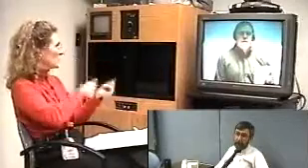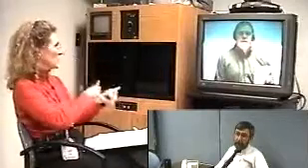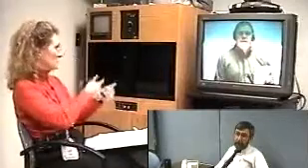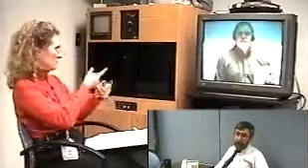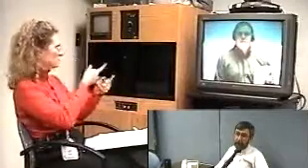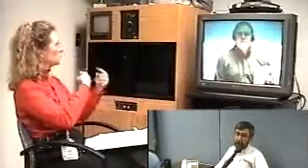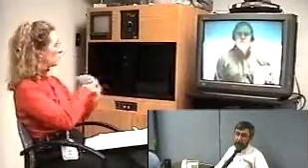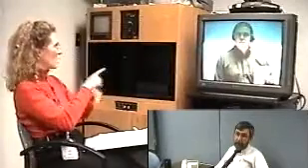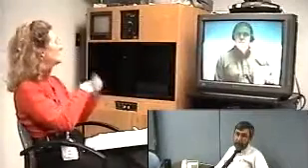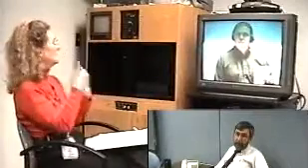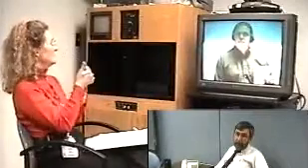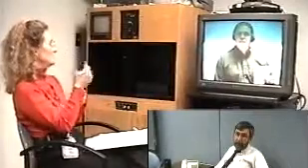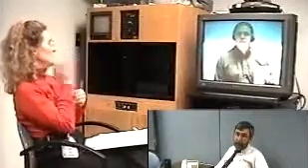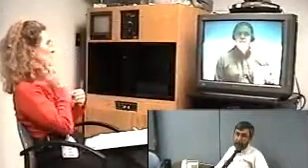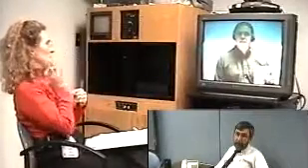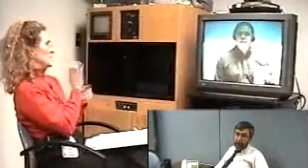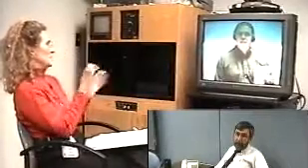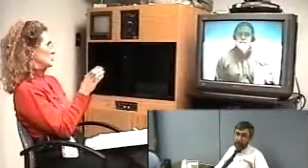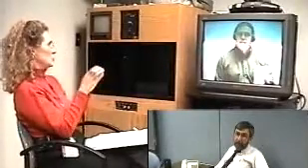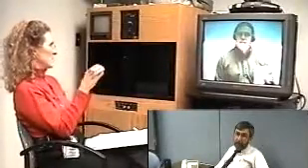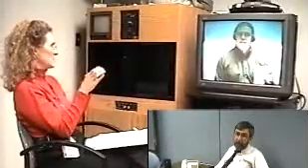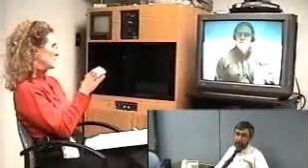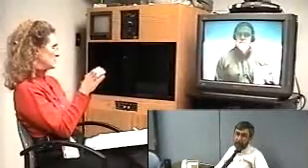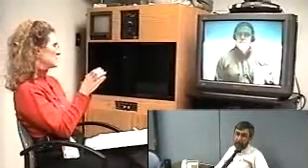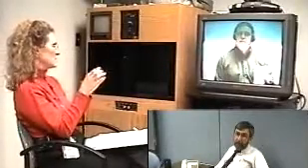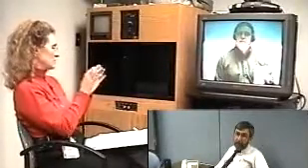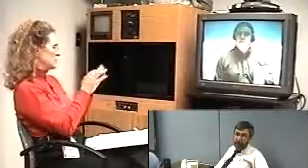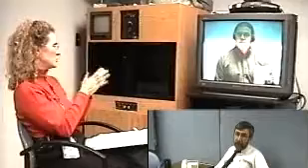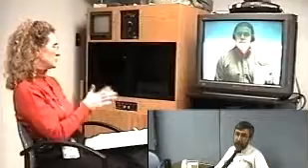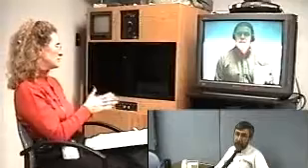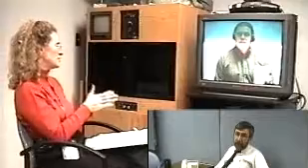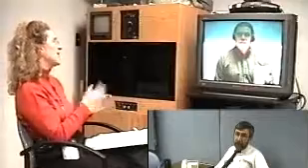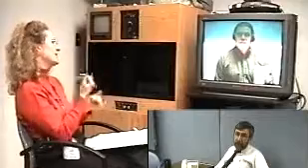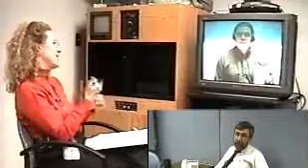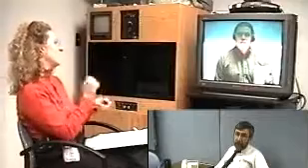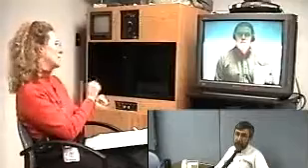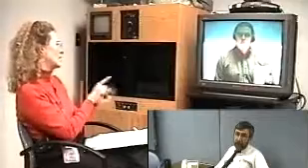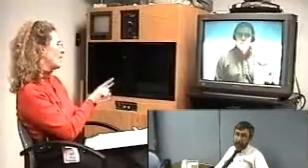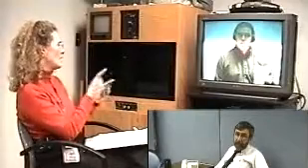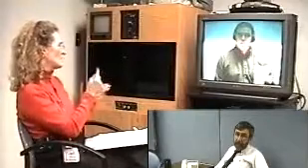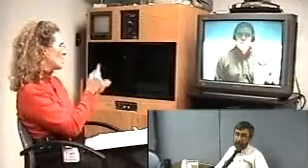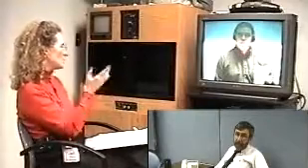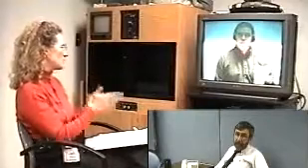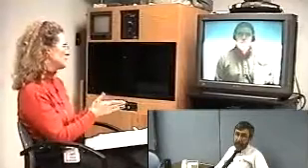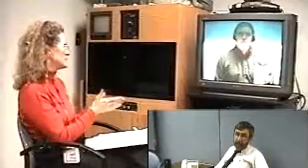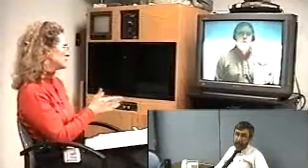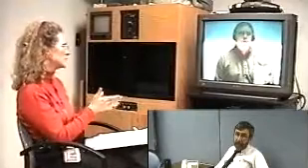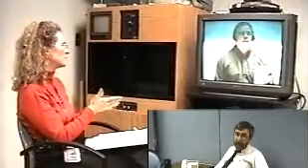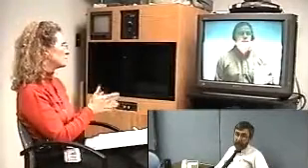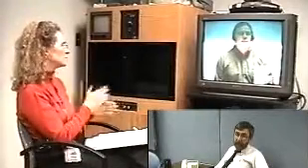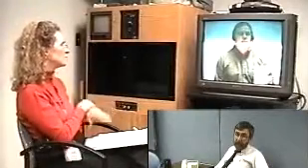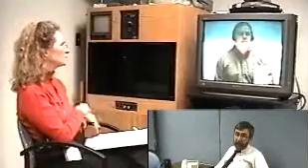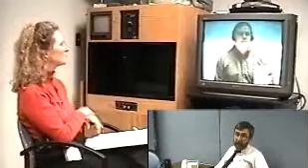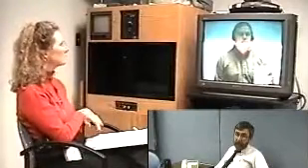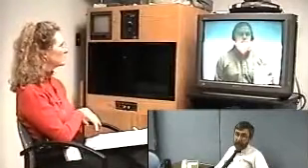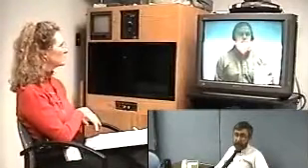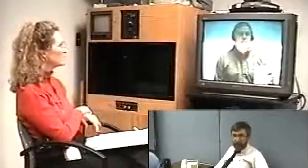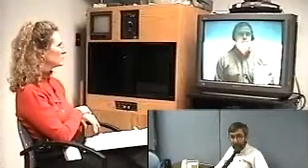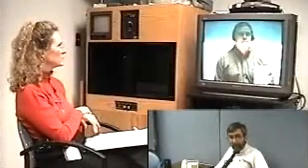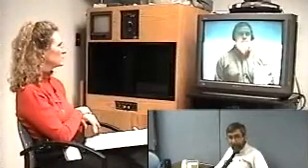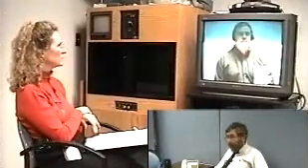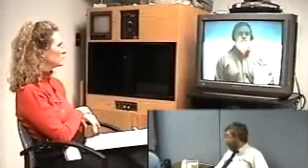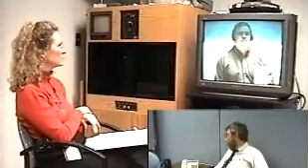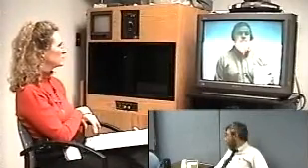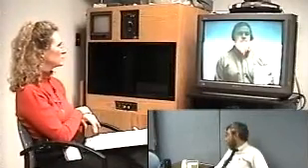Sure. They've got a therapist who is very fluent in sign language and used to be a certified interpreter and is now working at the center.